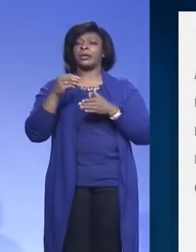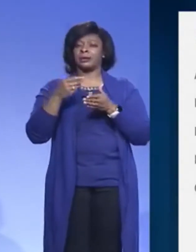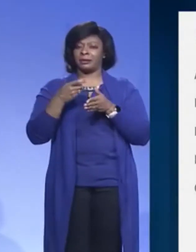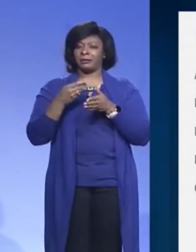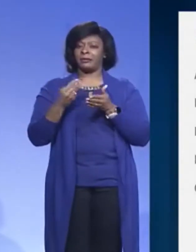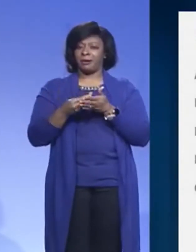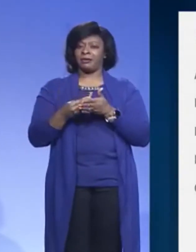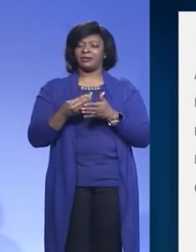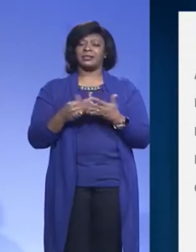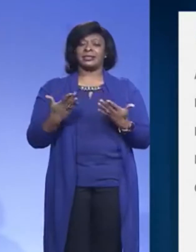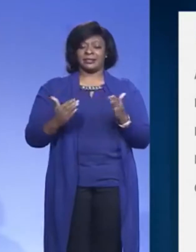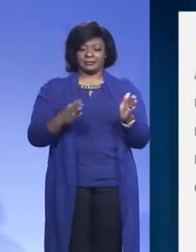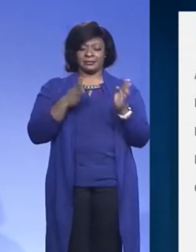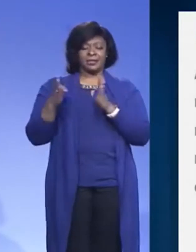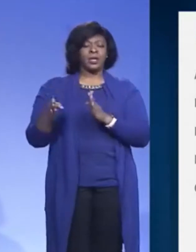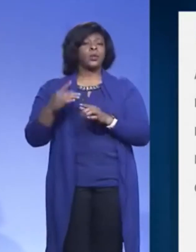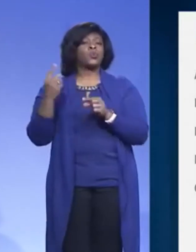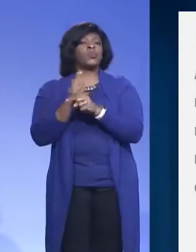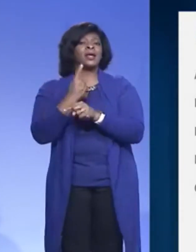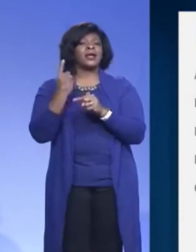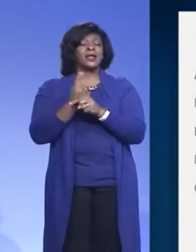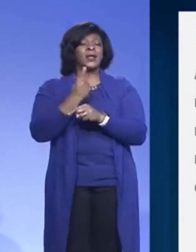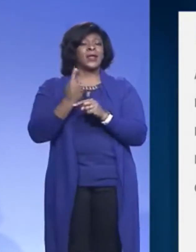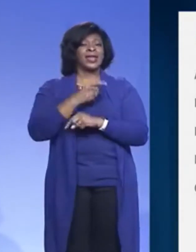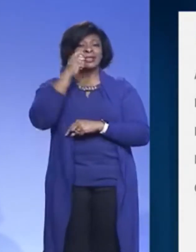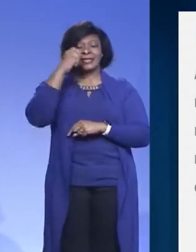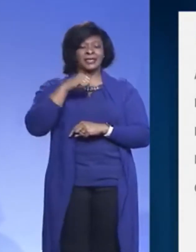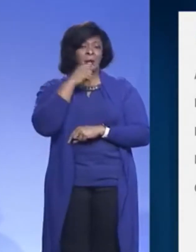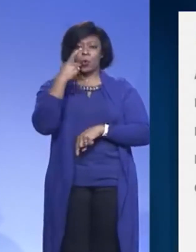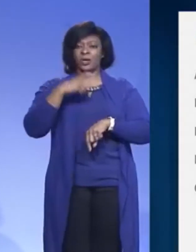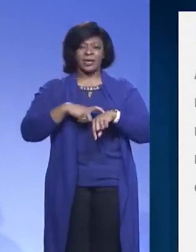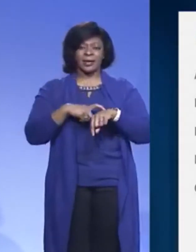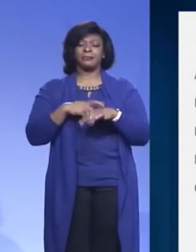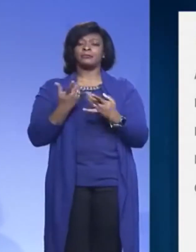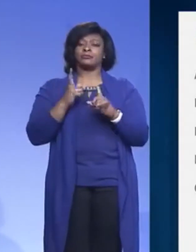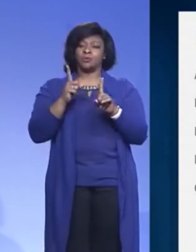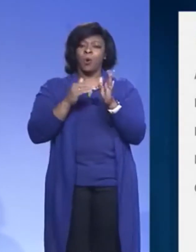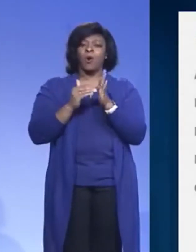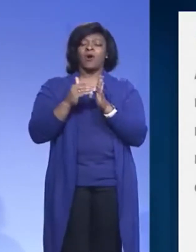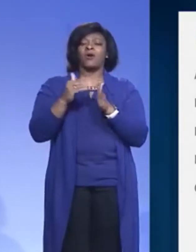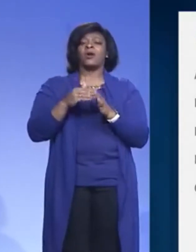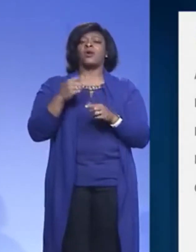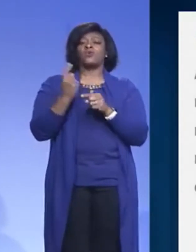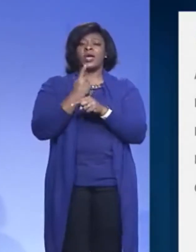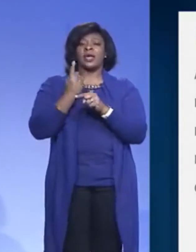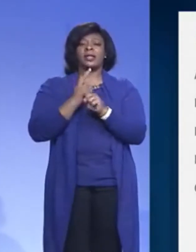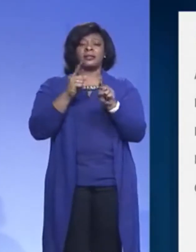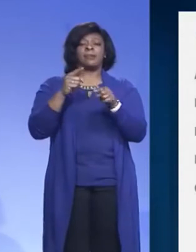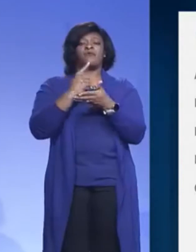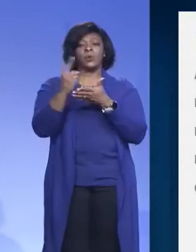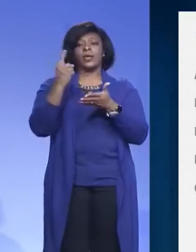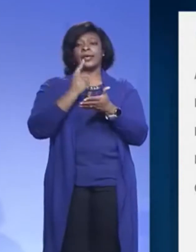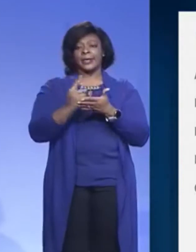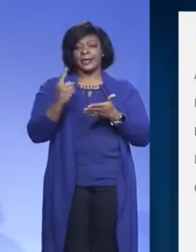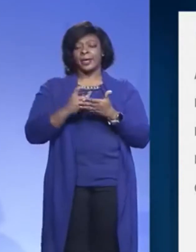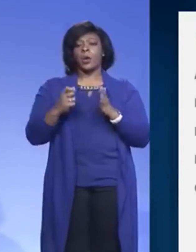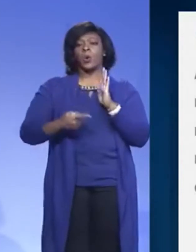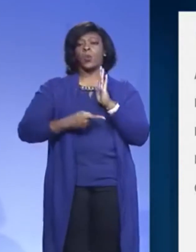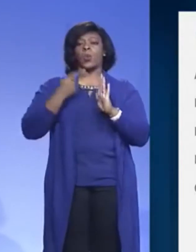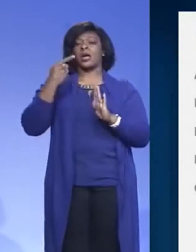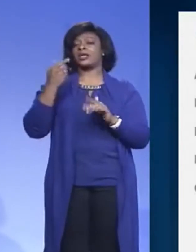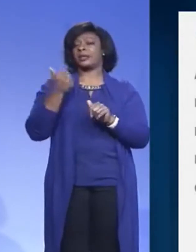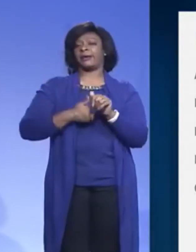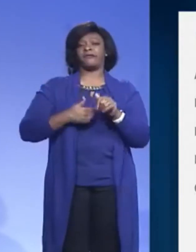Next, that it's regular testing. Not just one time, but you're testing on a regular weekly or once every